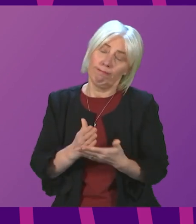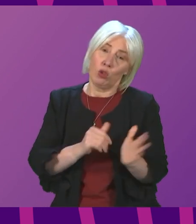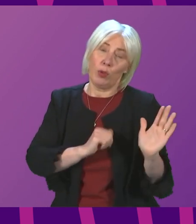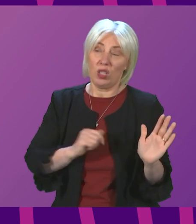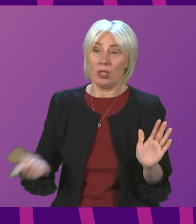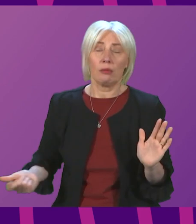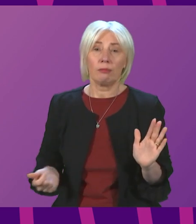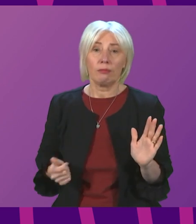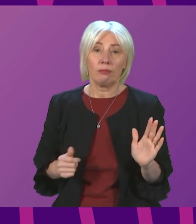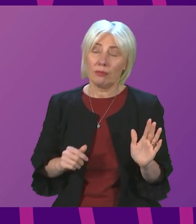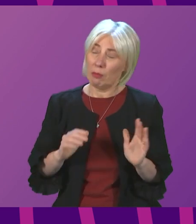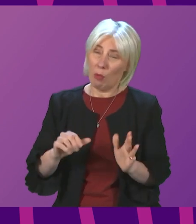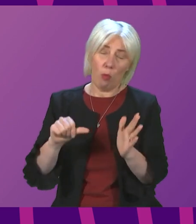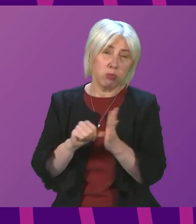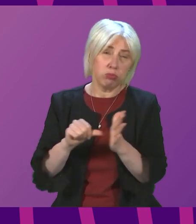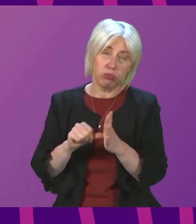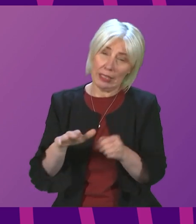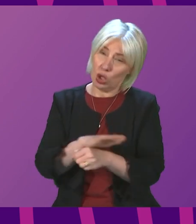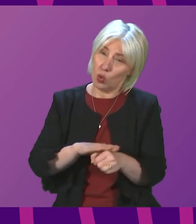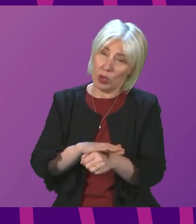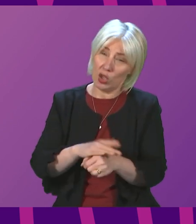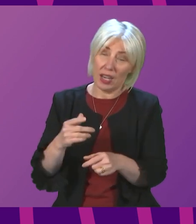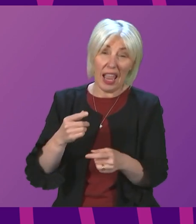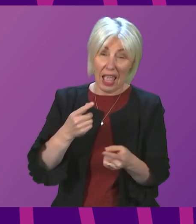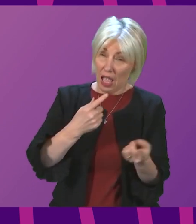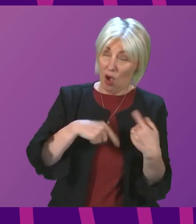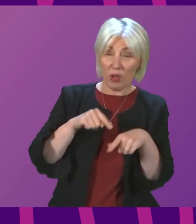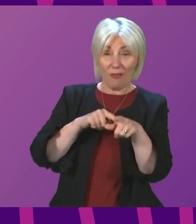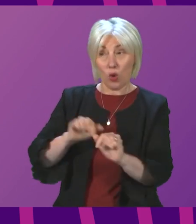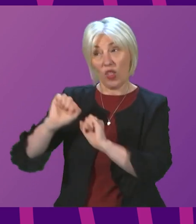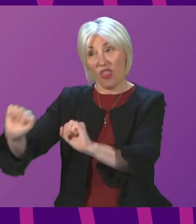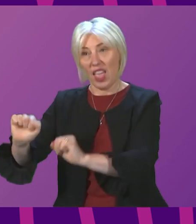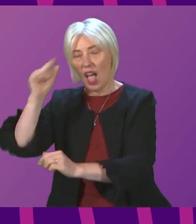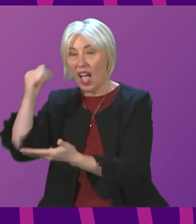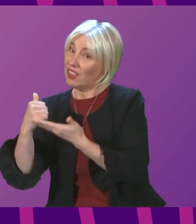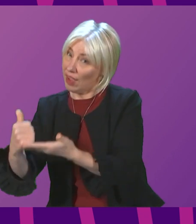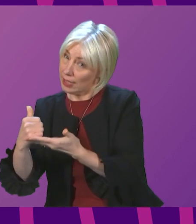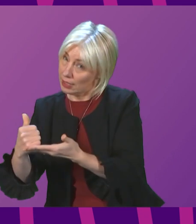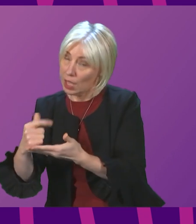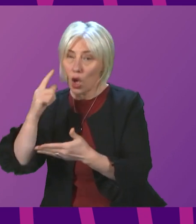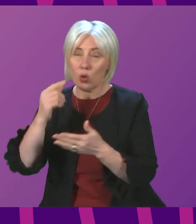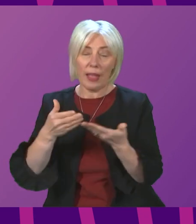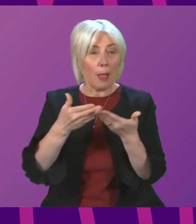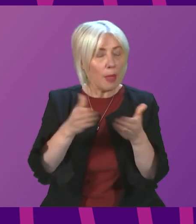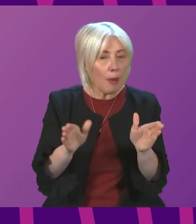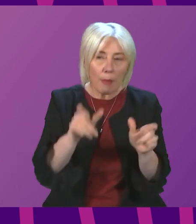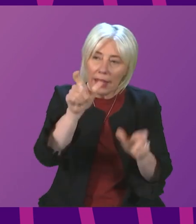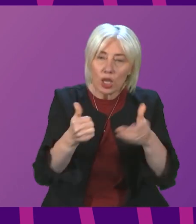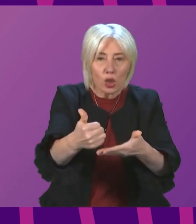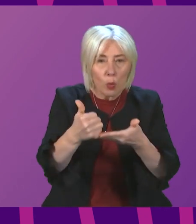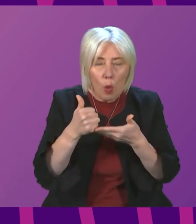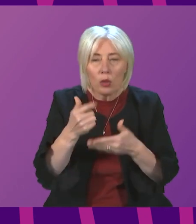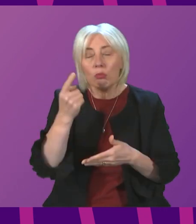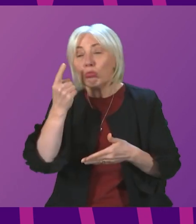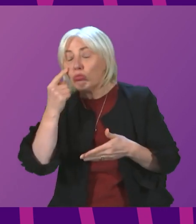we would be in a much more difficult position if we had followed that advice. So I think the public support, the cautious, proportionate approach we're